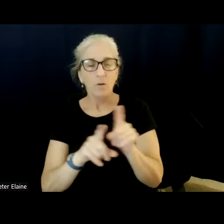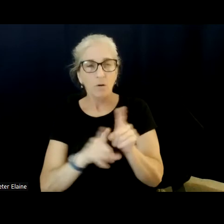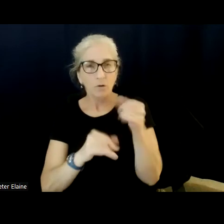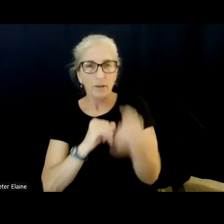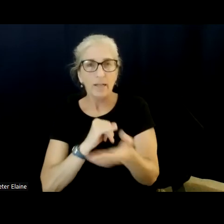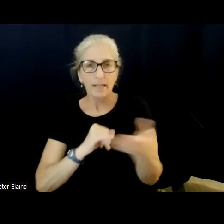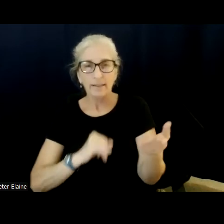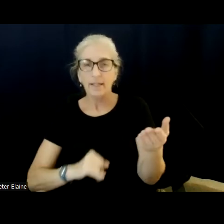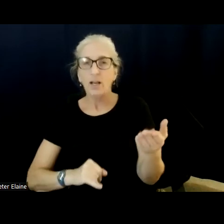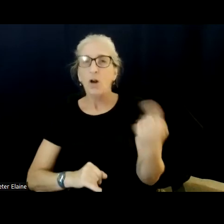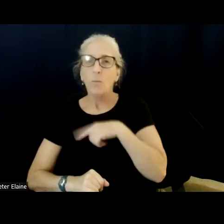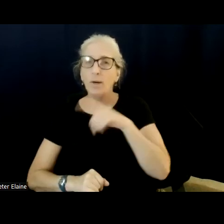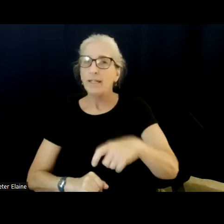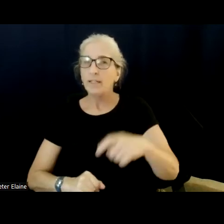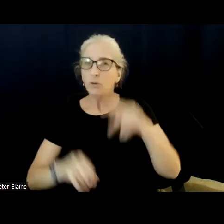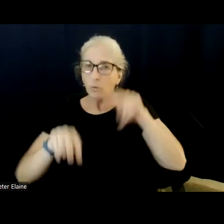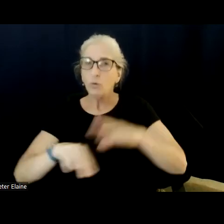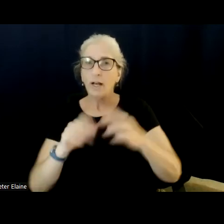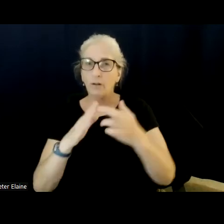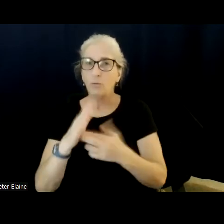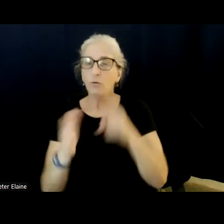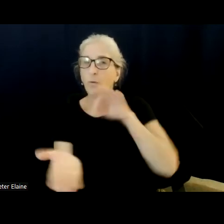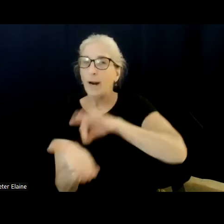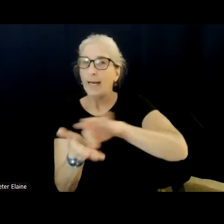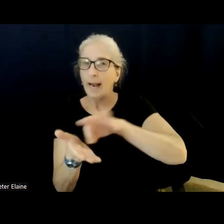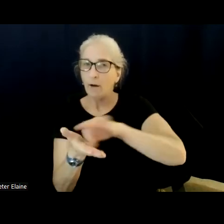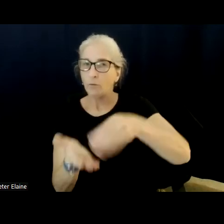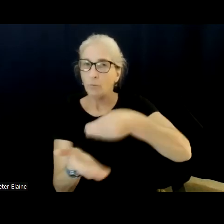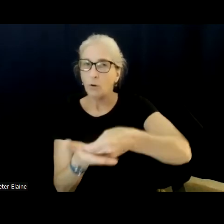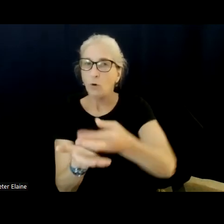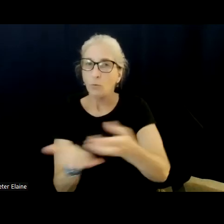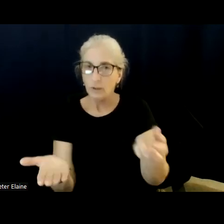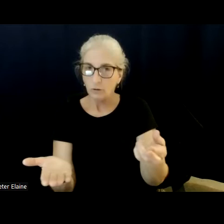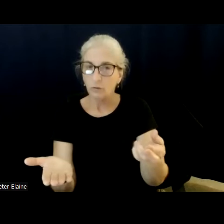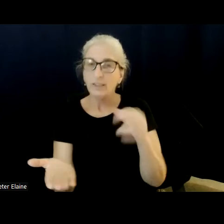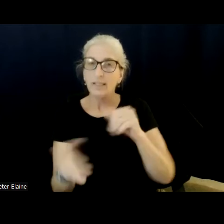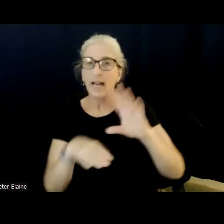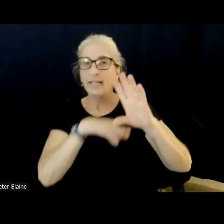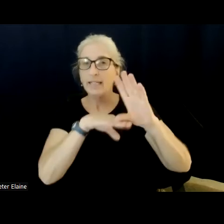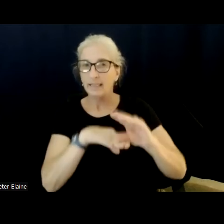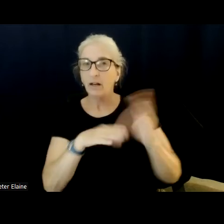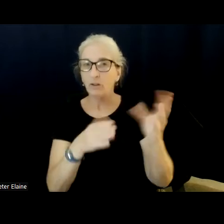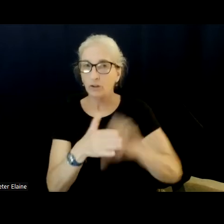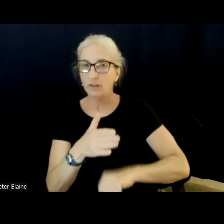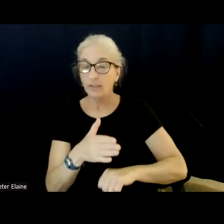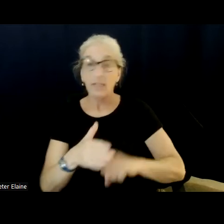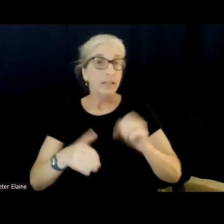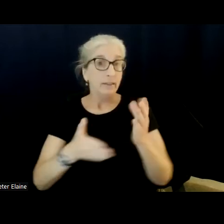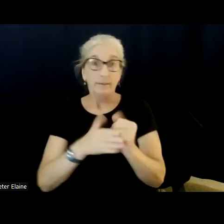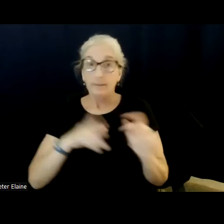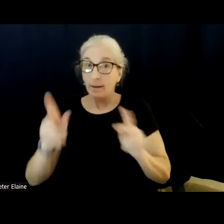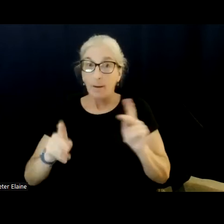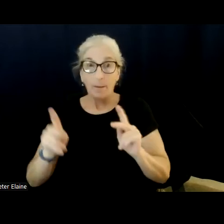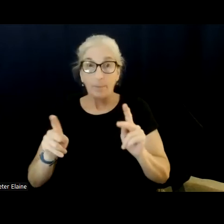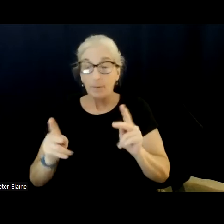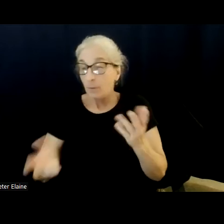rules for accountable resources and deductions, especially people that are really having trouble making ends meet, but they can also show maybe